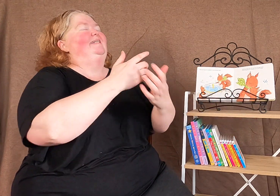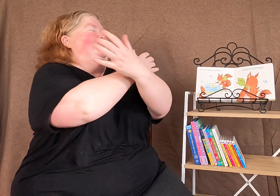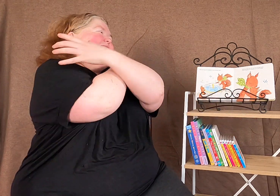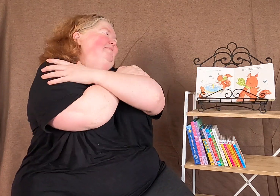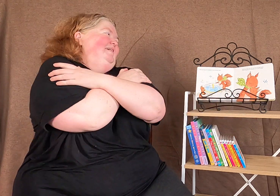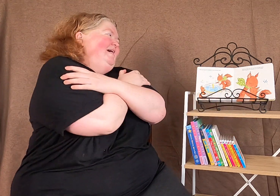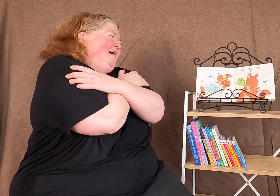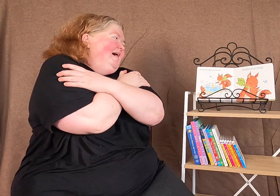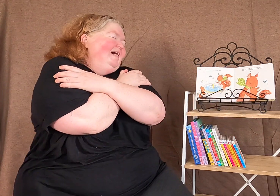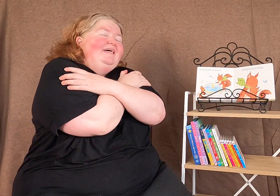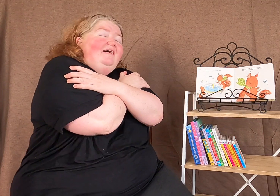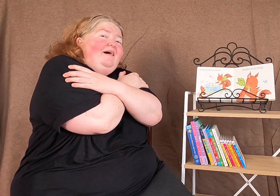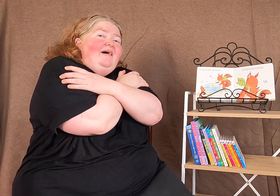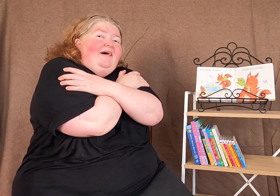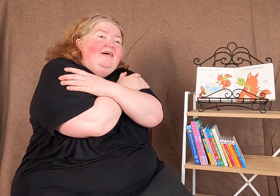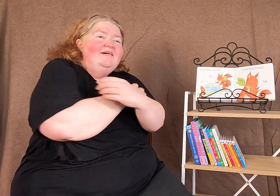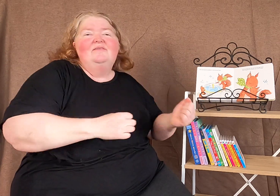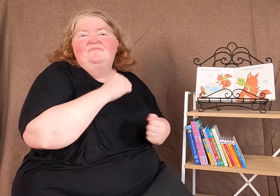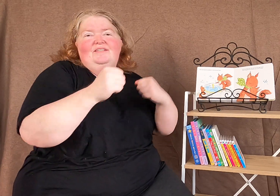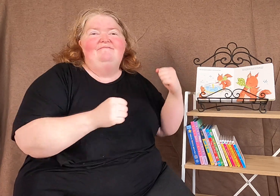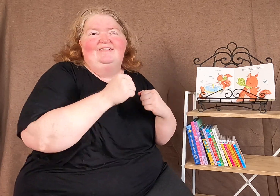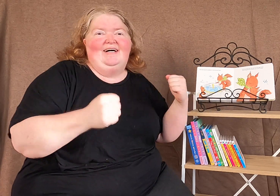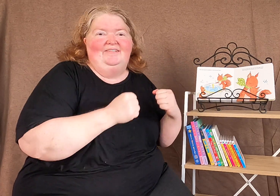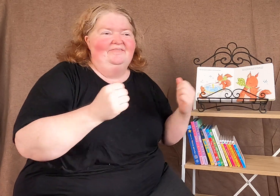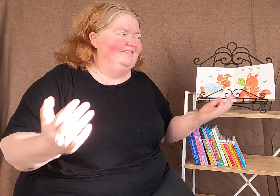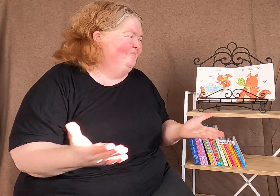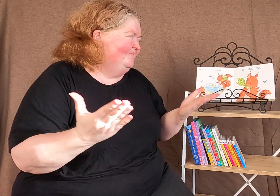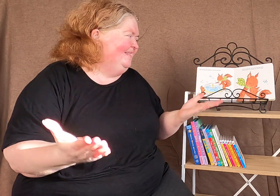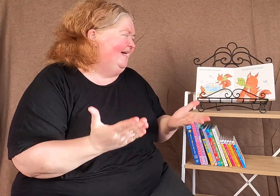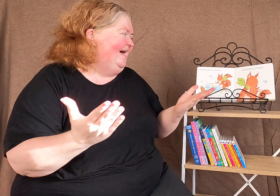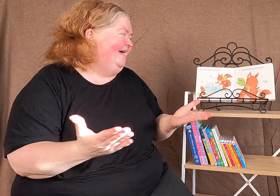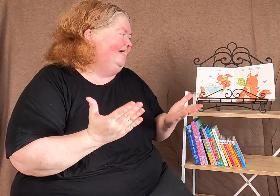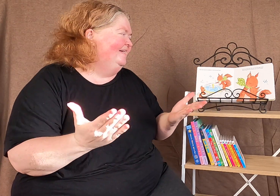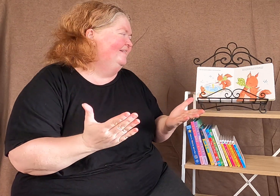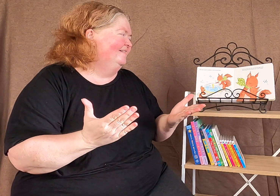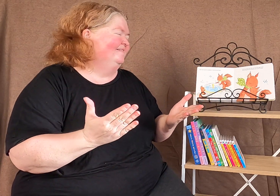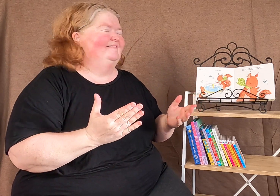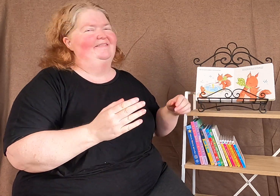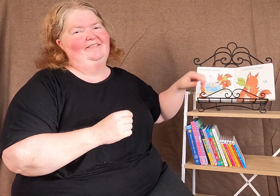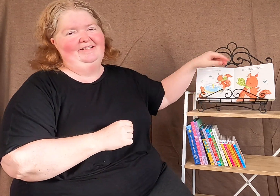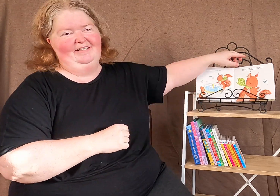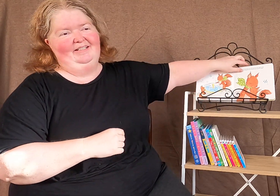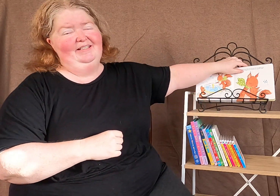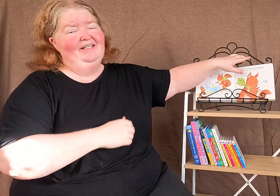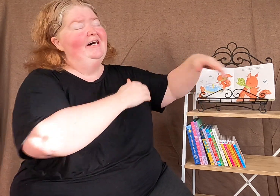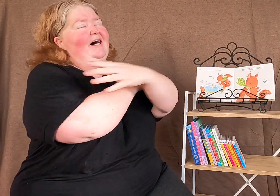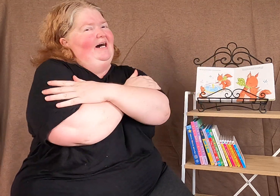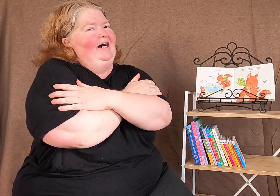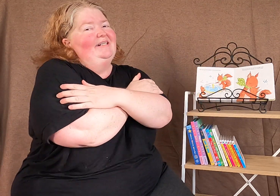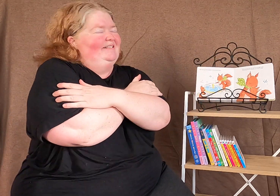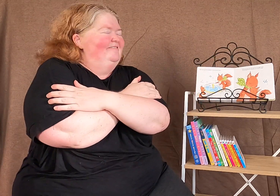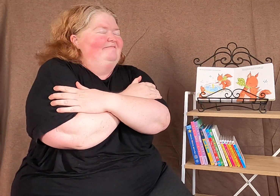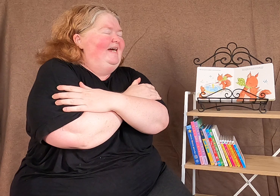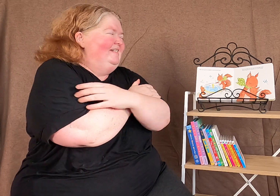gives me a hug and we run off to play. Ah, hugs great.